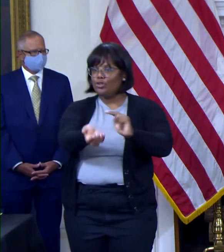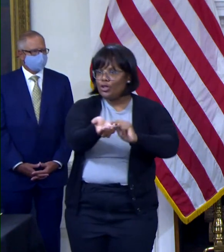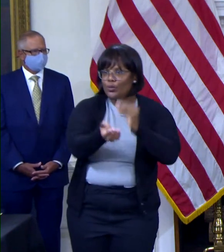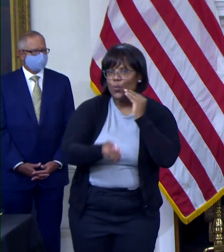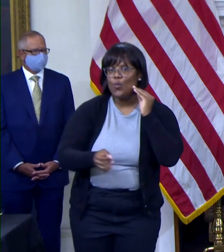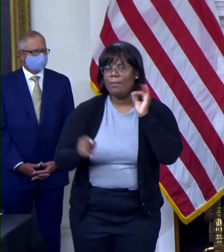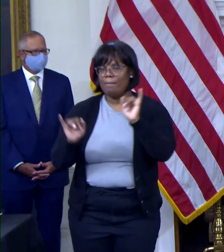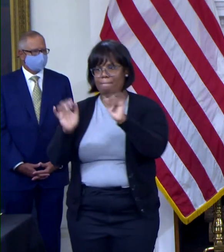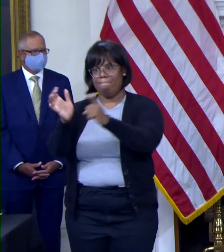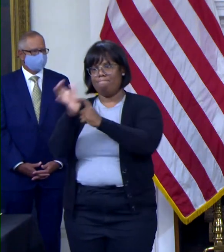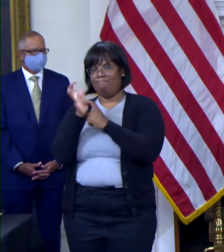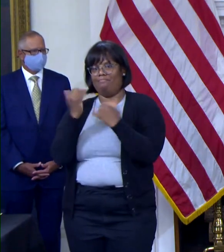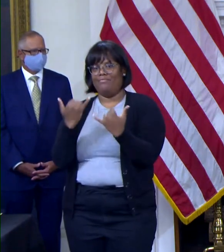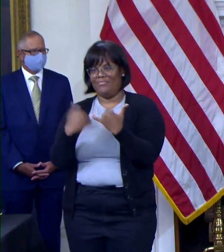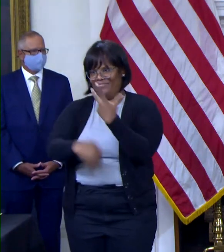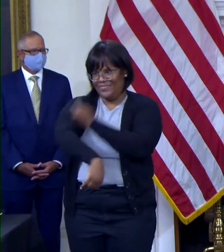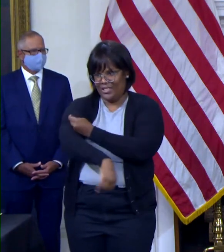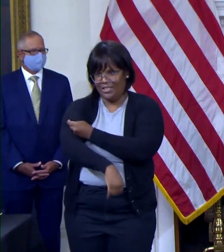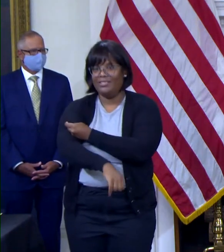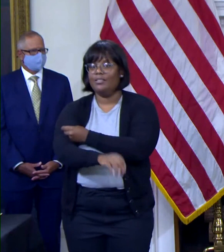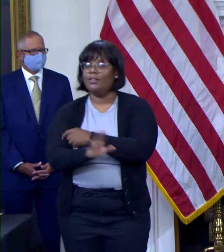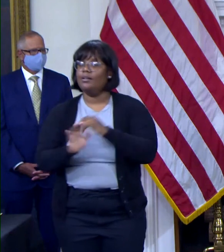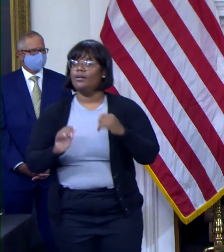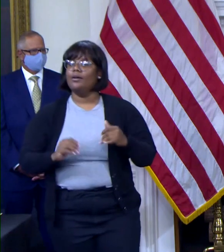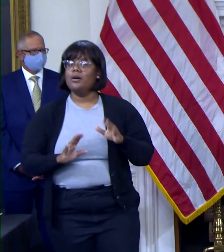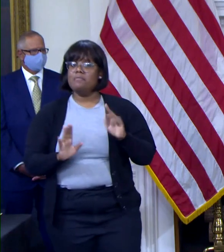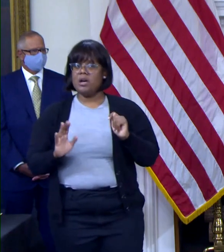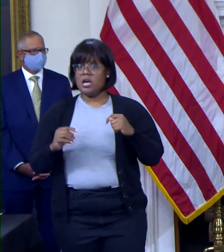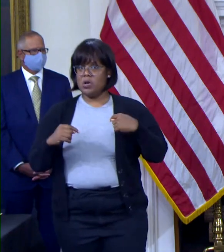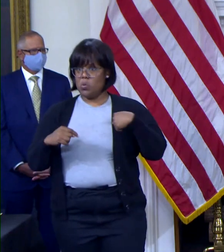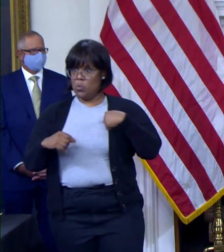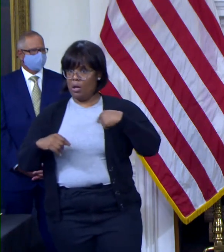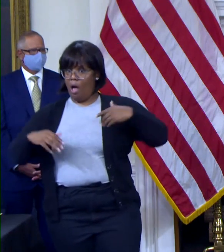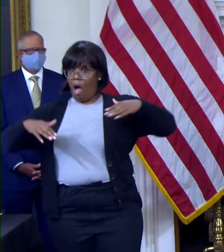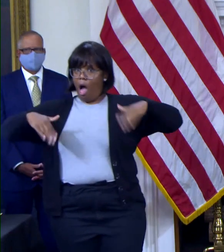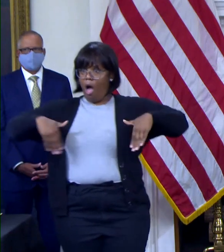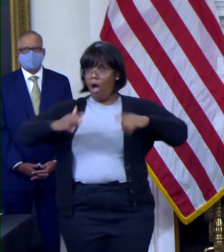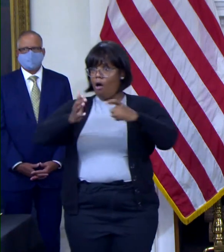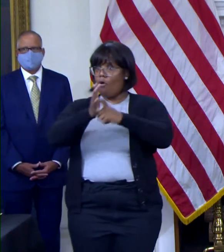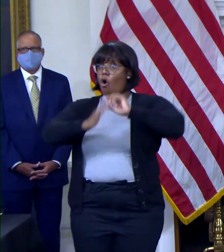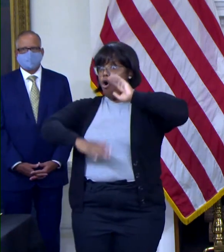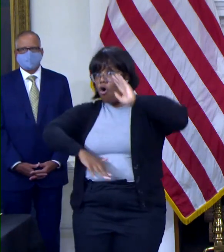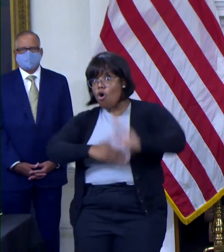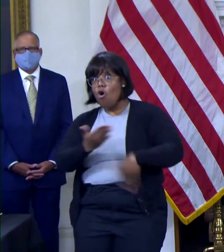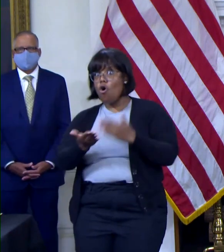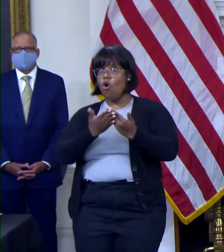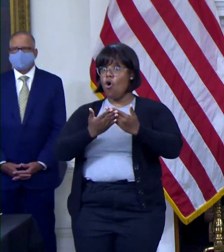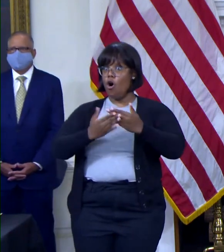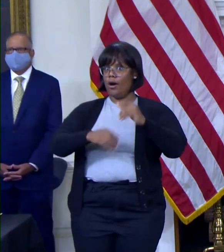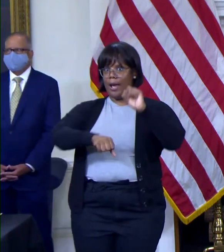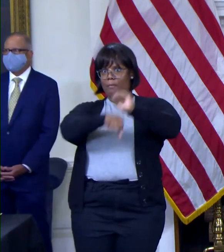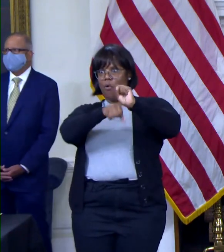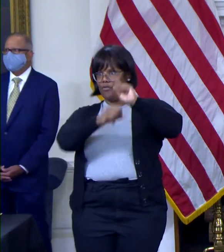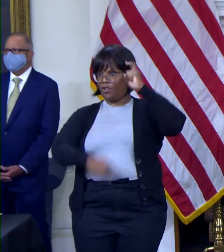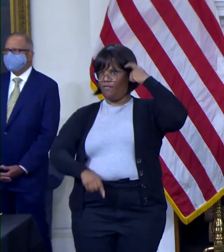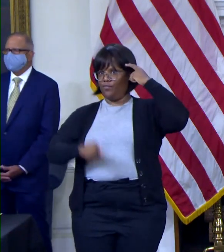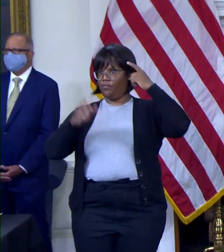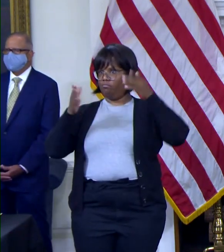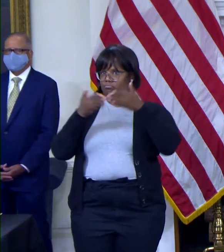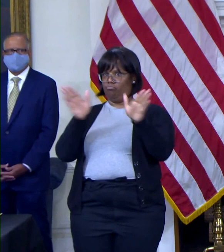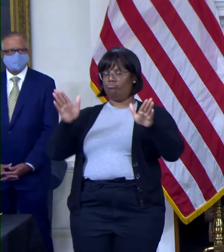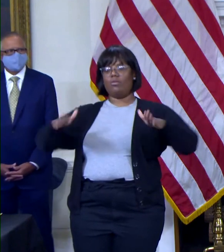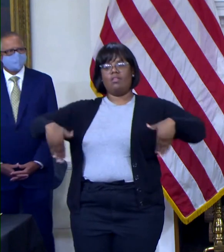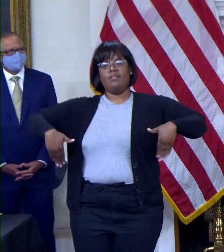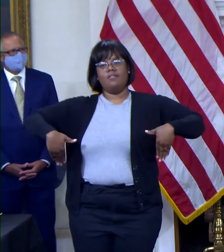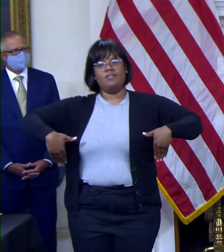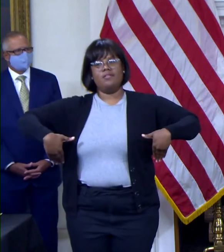a pretty good job, but we want to help make sure that gets done. But we're not at the point where we need to mandate vaccines for the, you know, broader audience, but, you know, we'll just keep